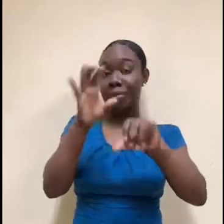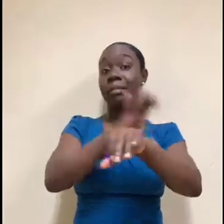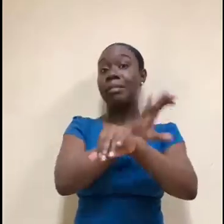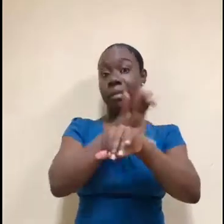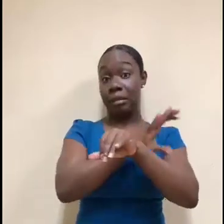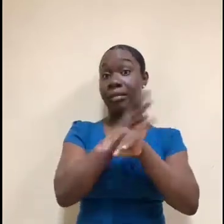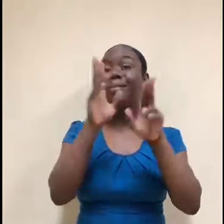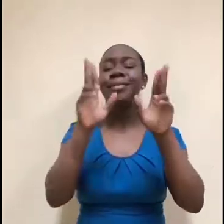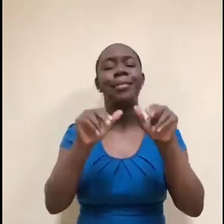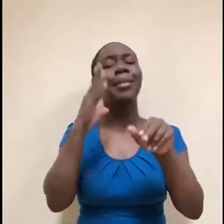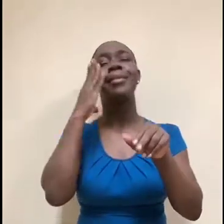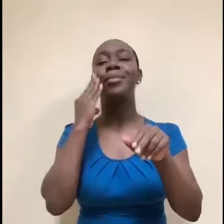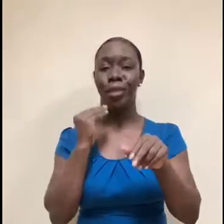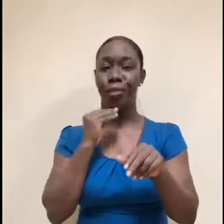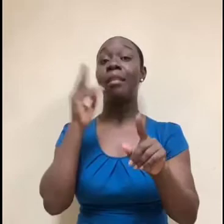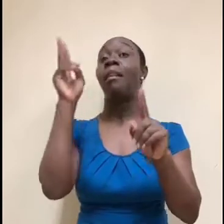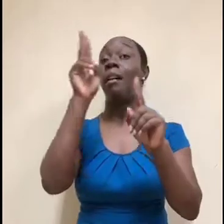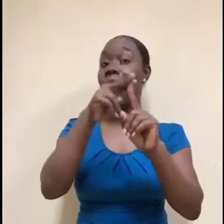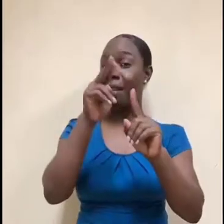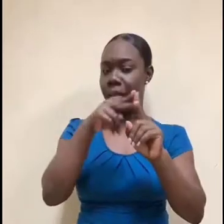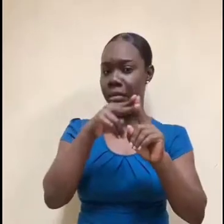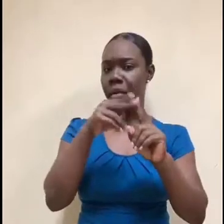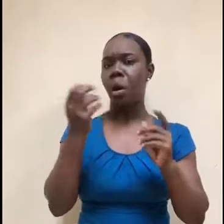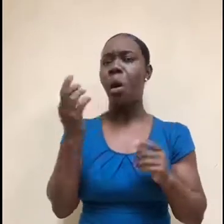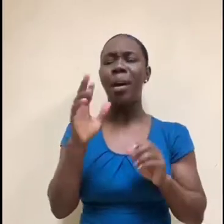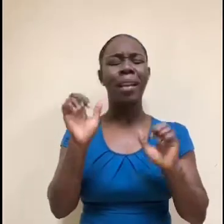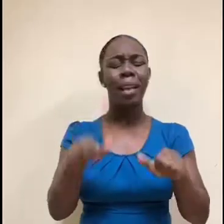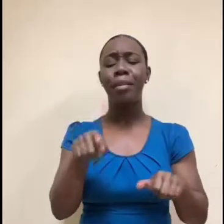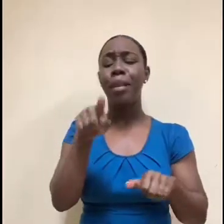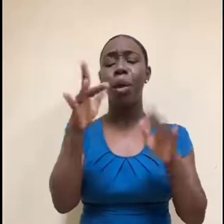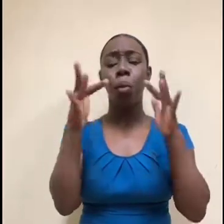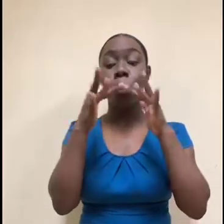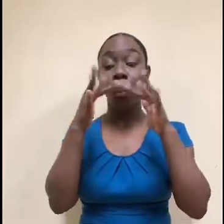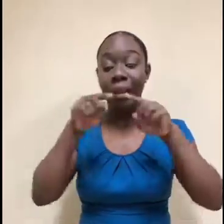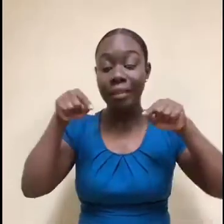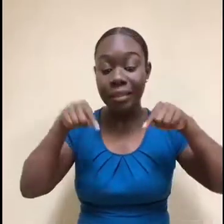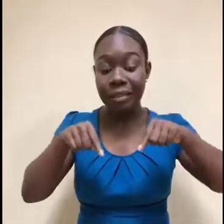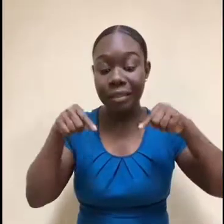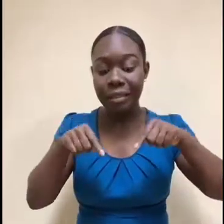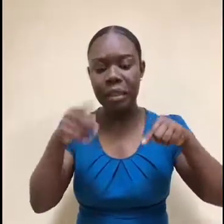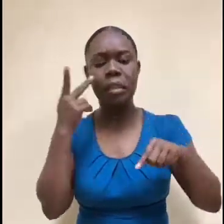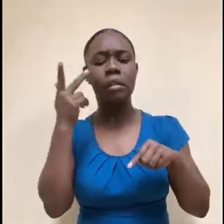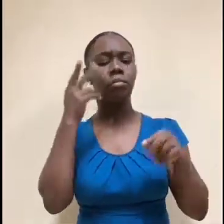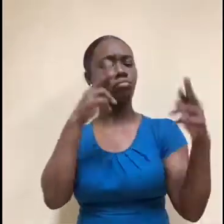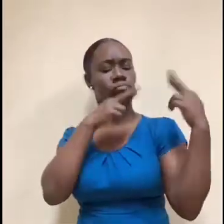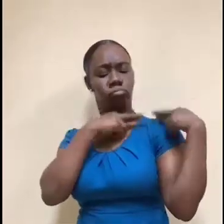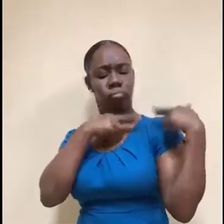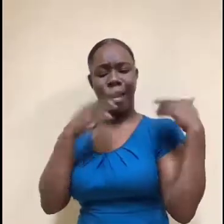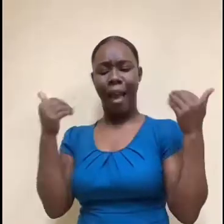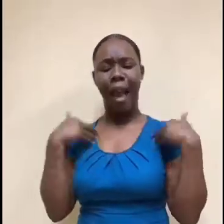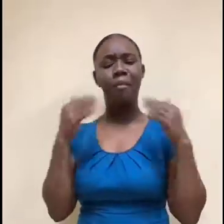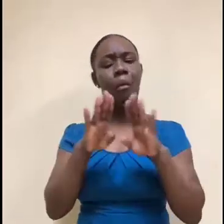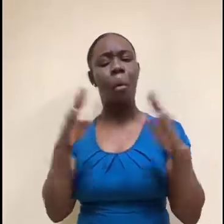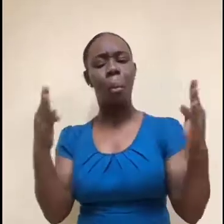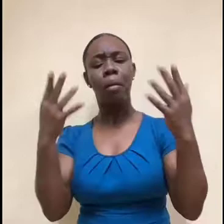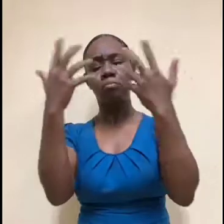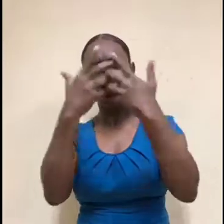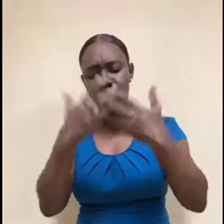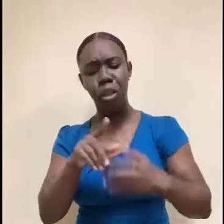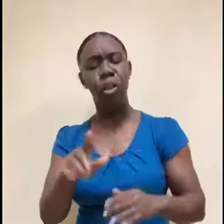the roles, which you can just go to their website and look at the particular roles they have open and see if anything's a good match for your skillset. So their